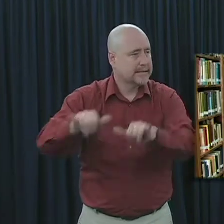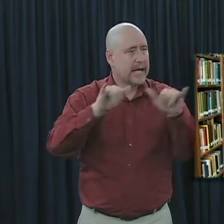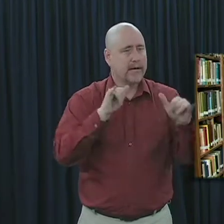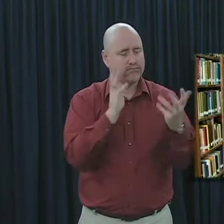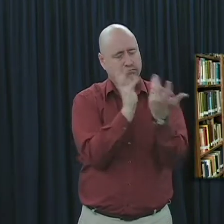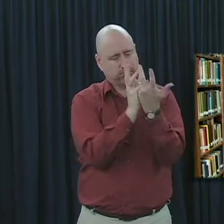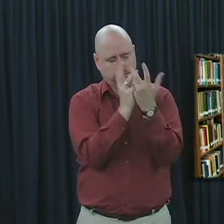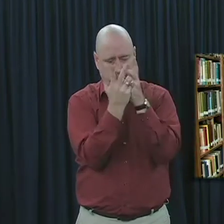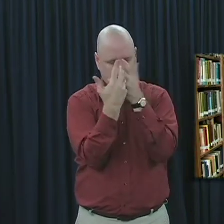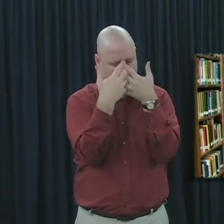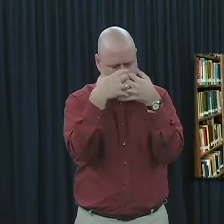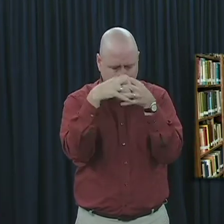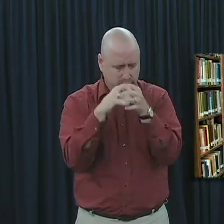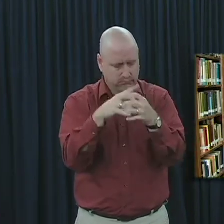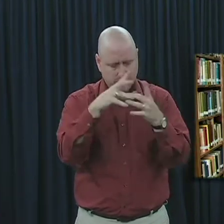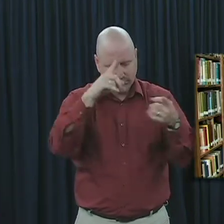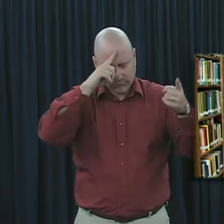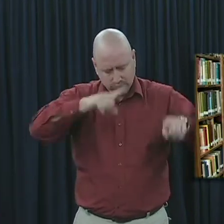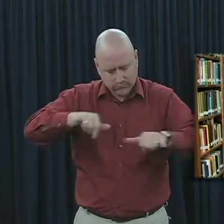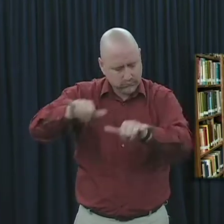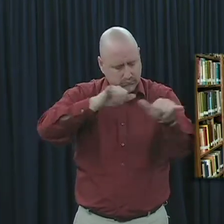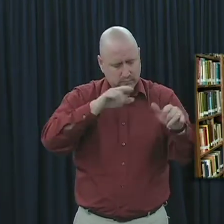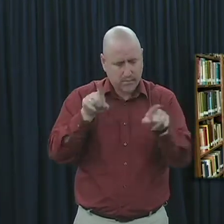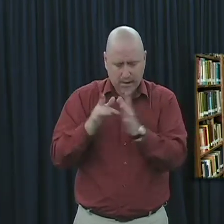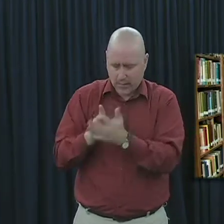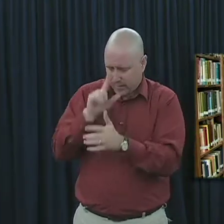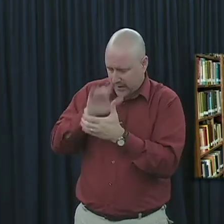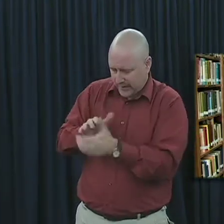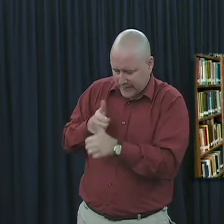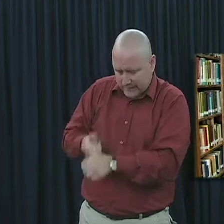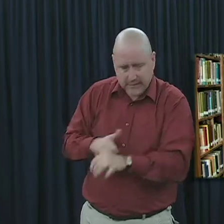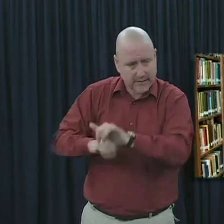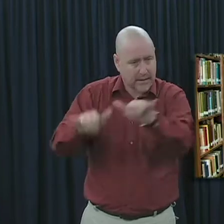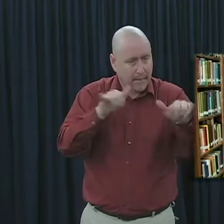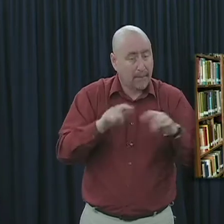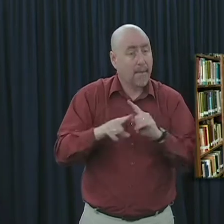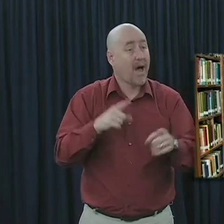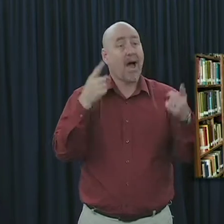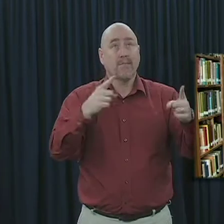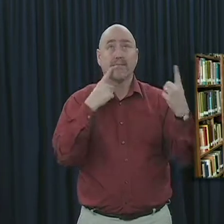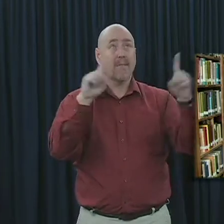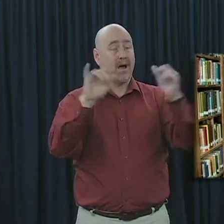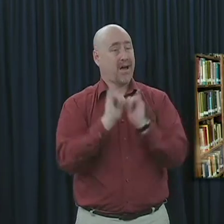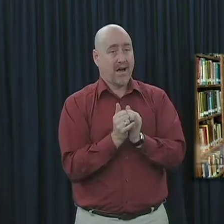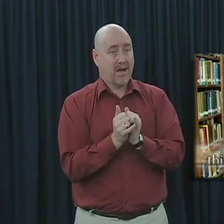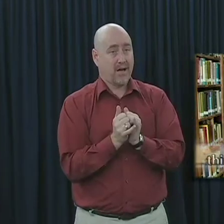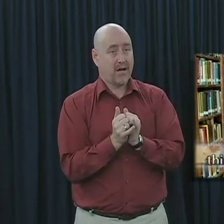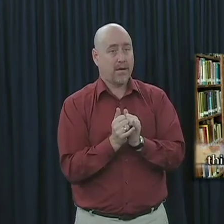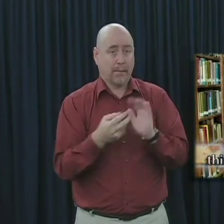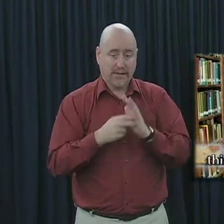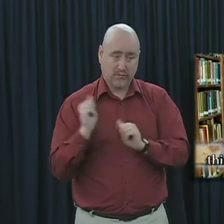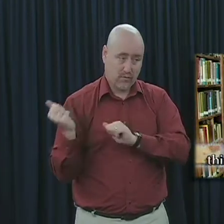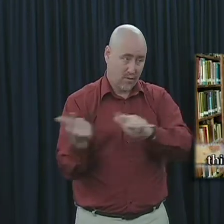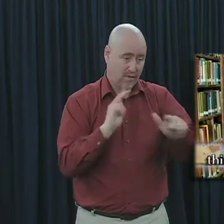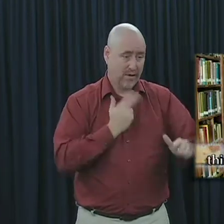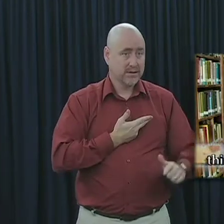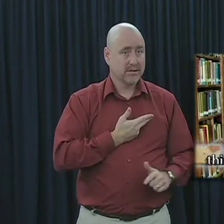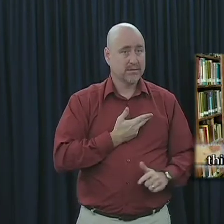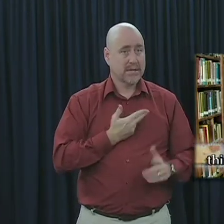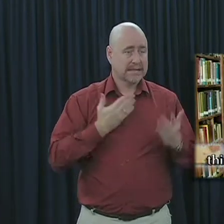must be perfectly joined together in the same mind and in the same judgment. But in order for that to happen, each of us are going to have to give